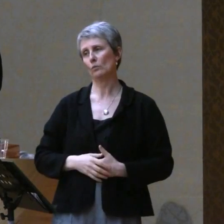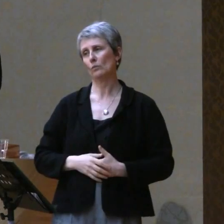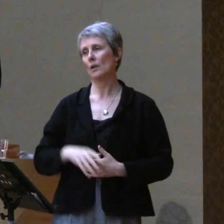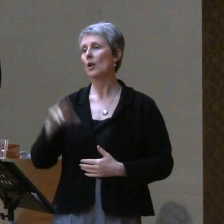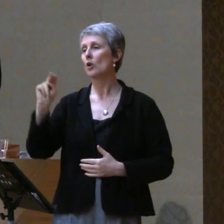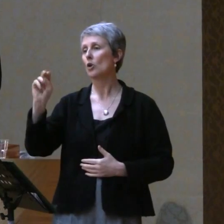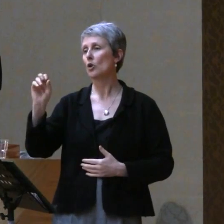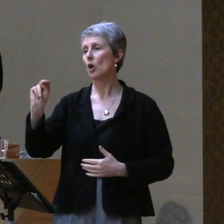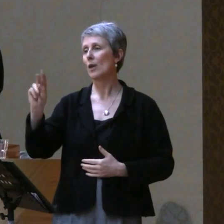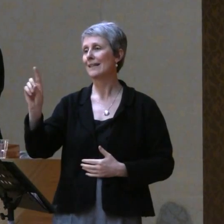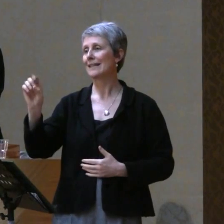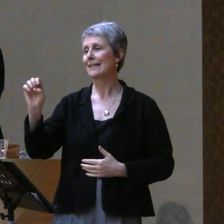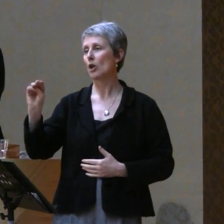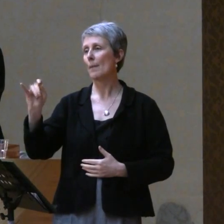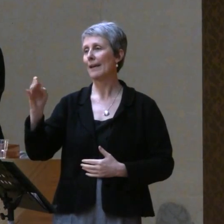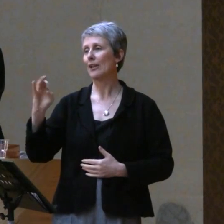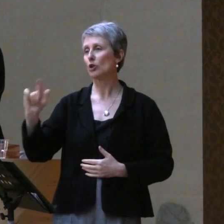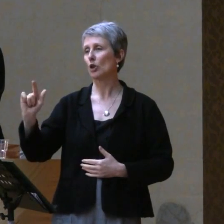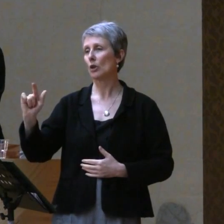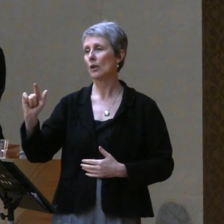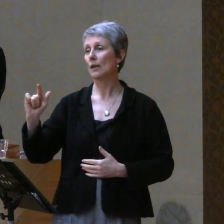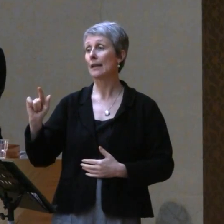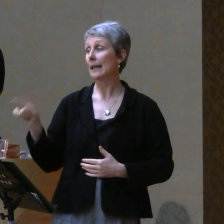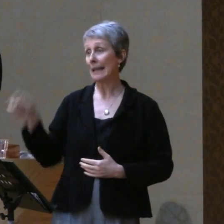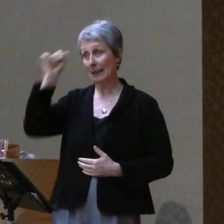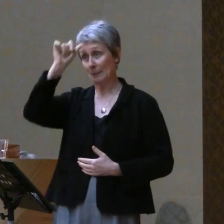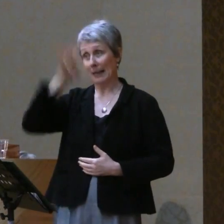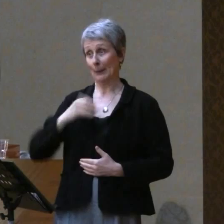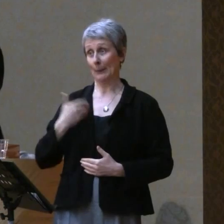The younger man said, Which denomination are you?